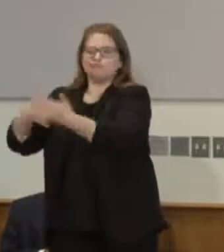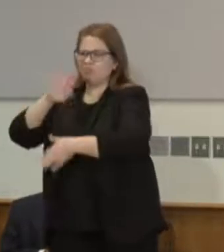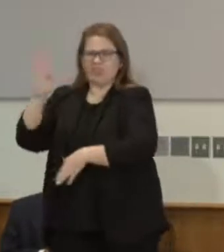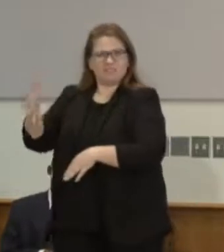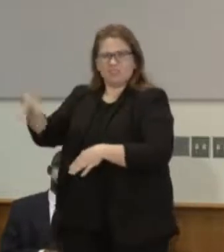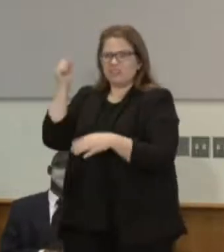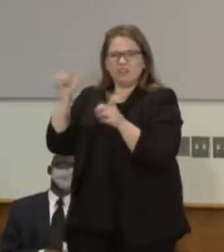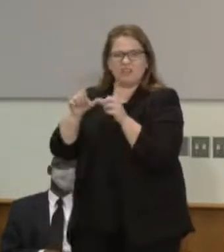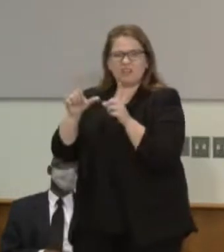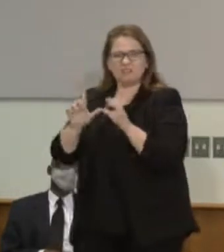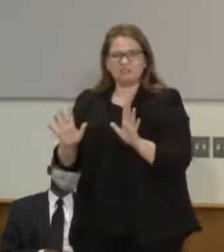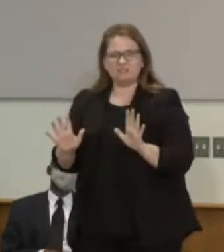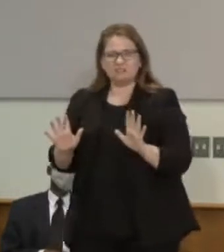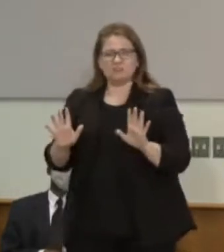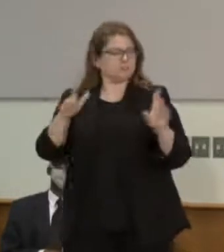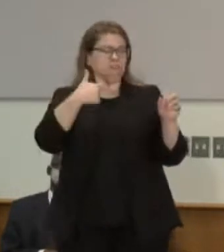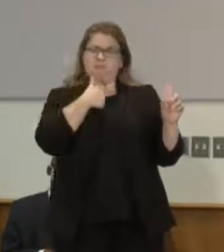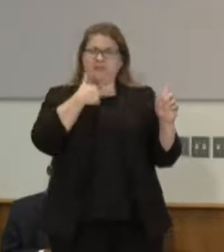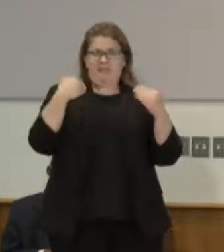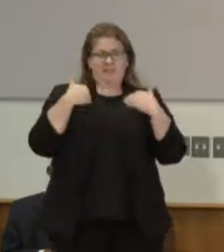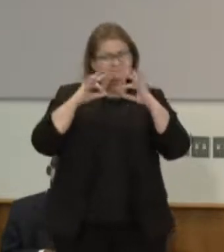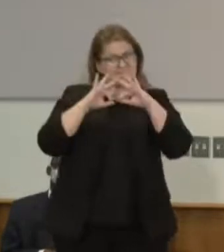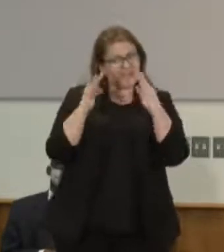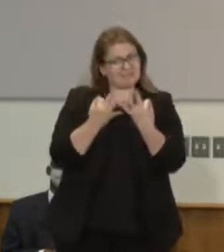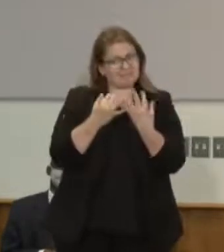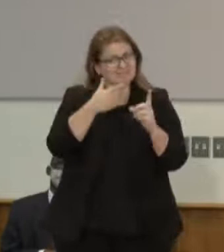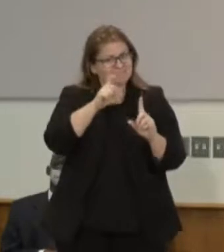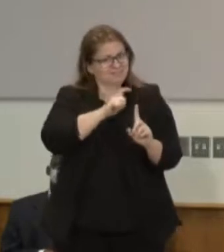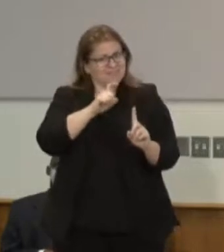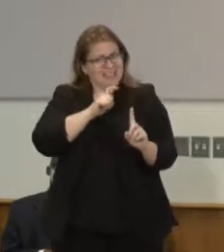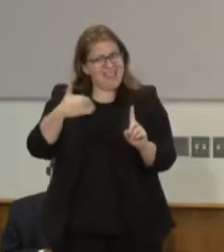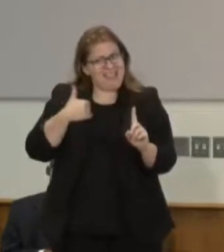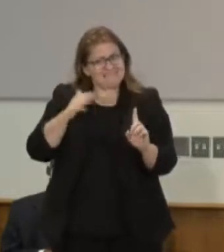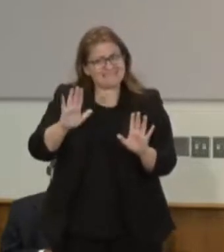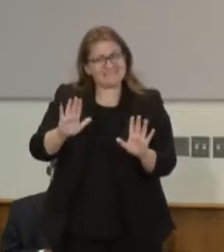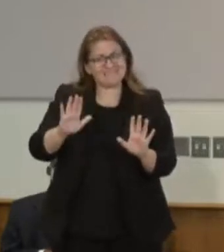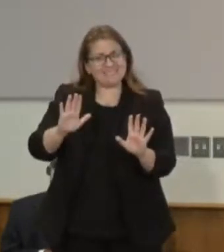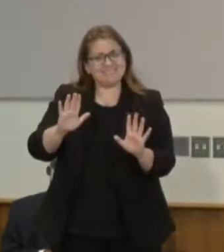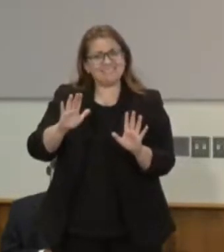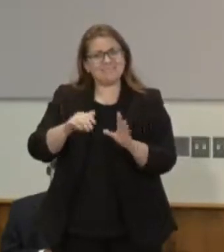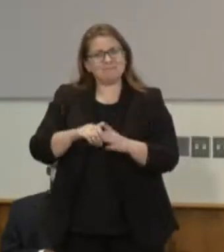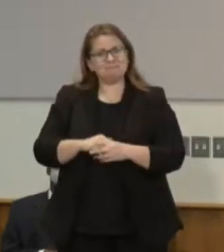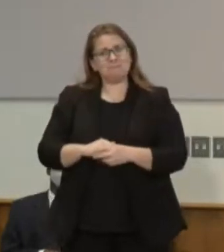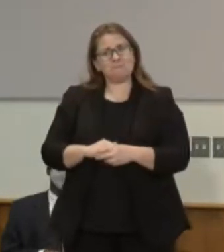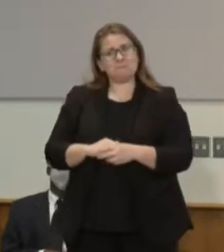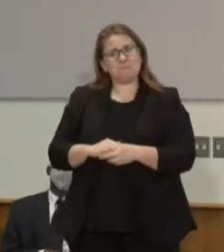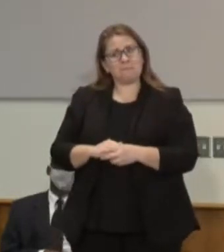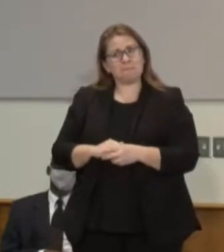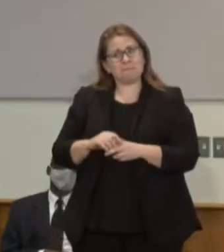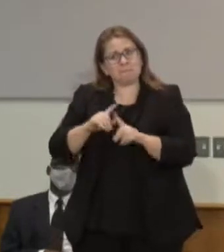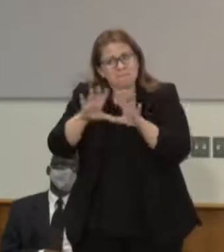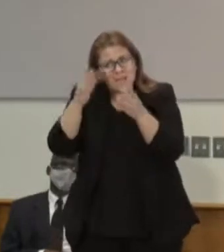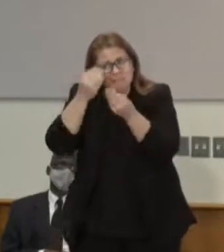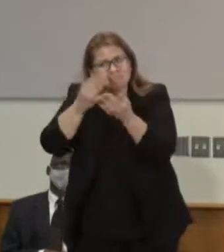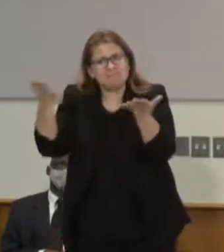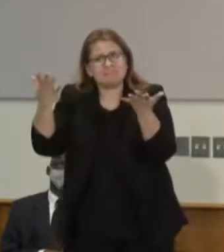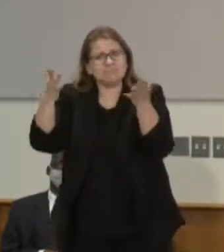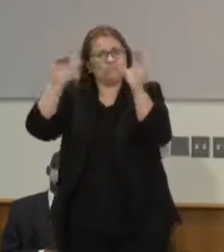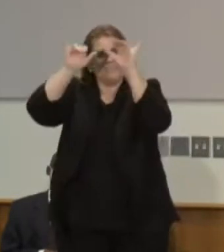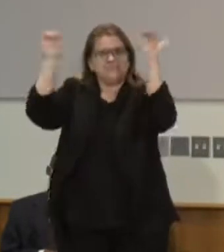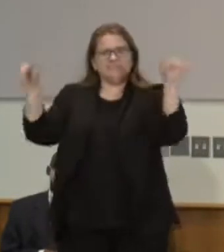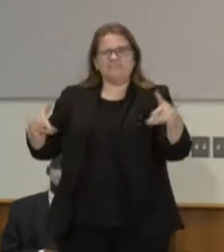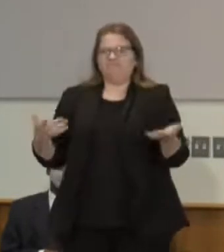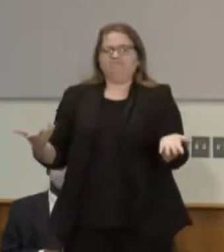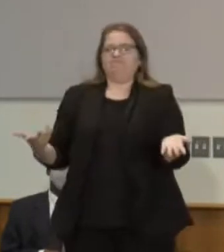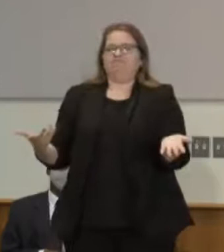know it's we have a system that's not meant to respond respond timely